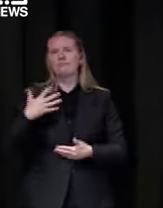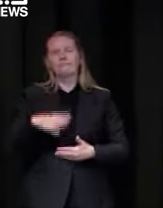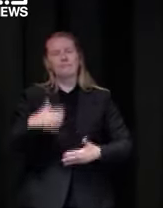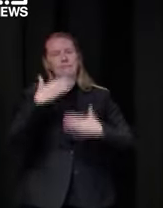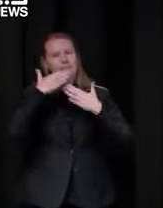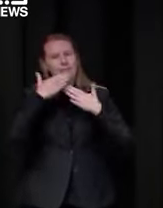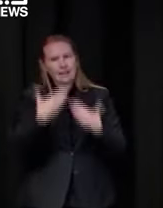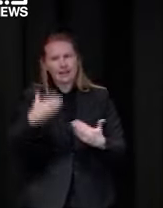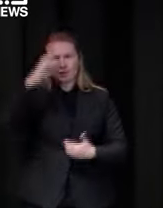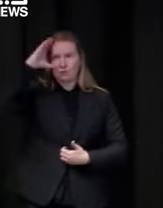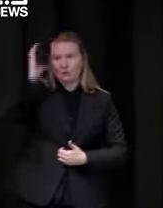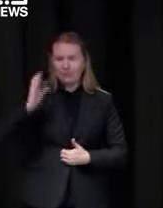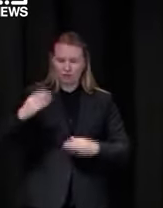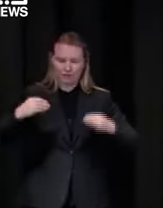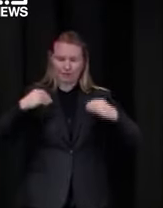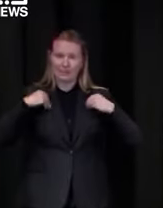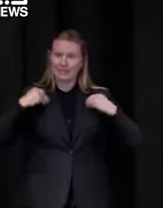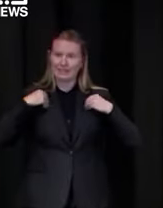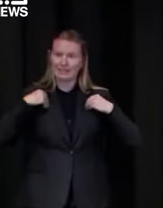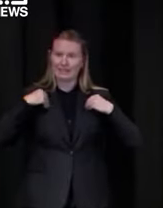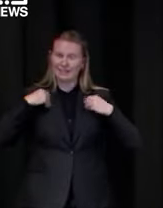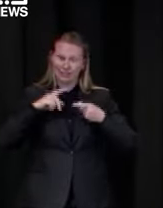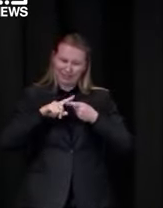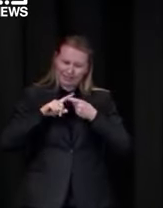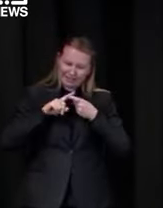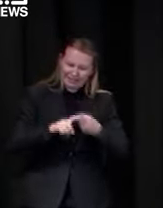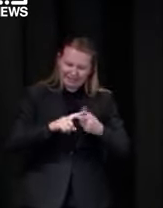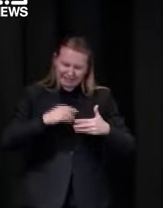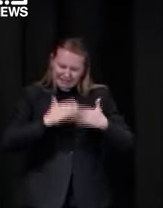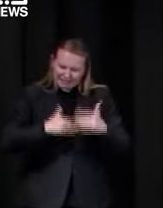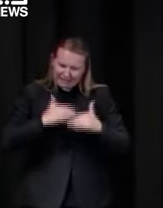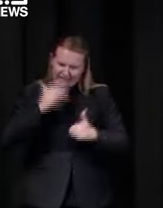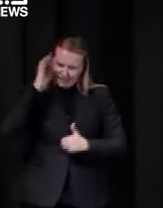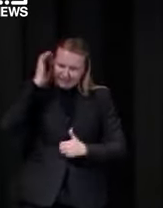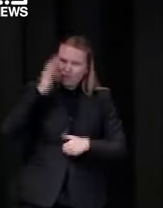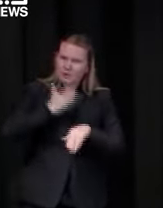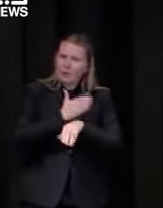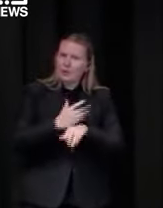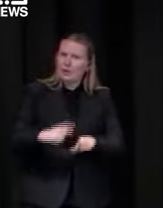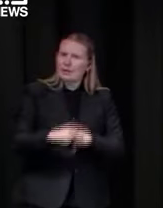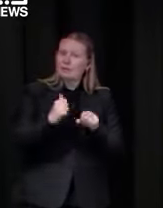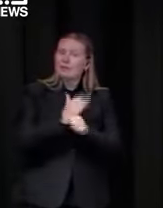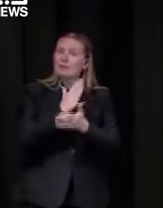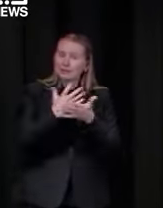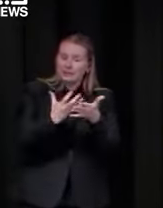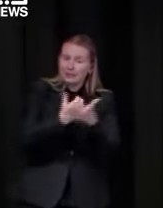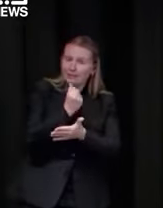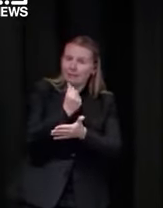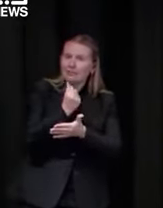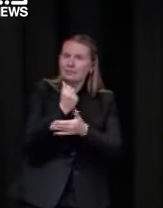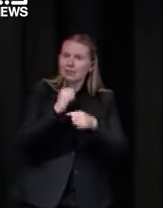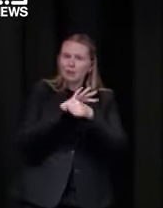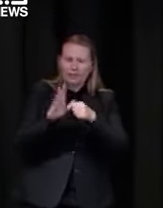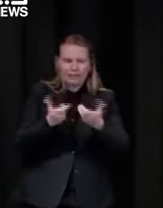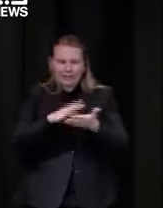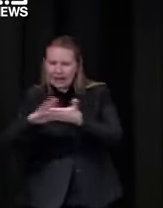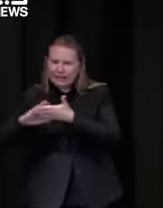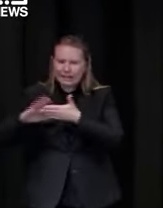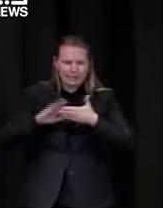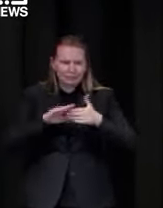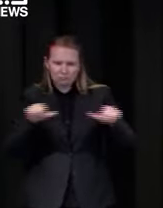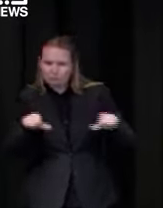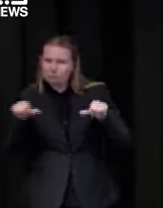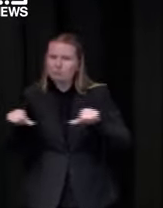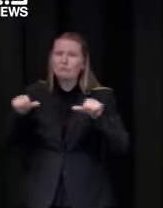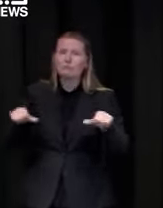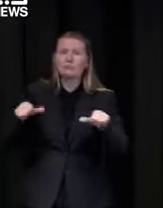work they're doing to keep their work premises as covered safe as they possibly can for their staff and for their customers we've actually seen a really good record